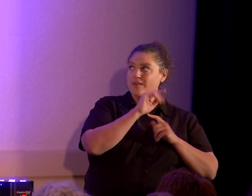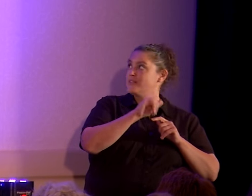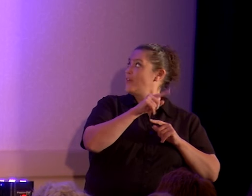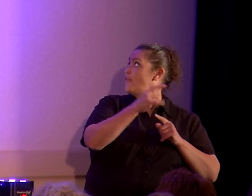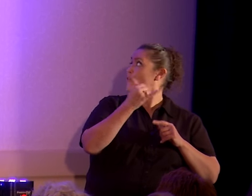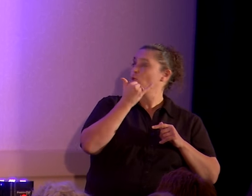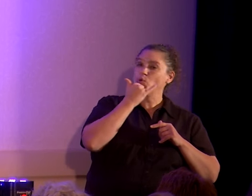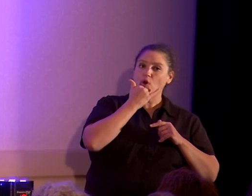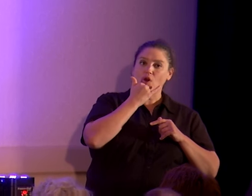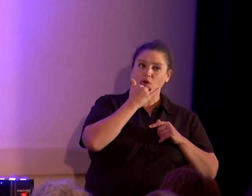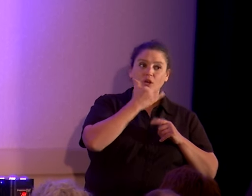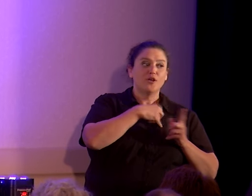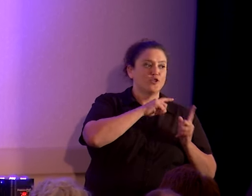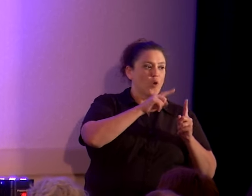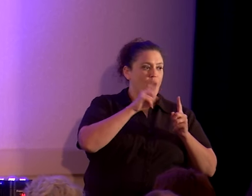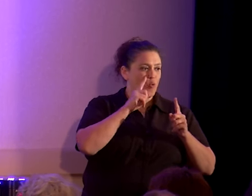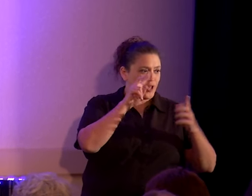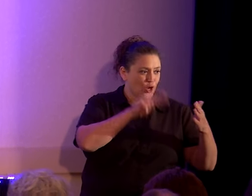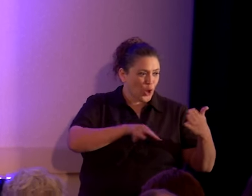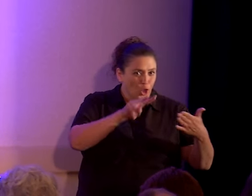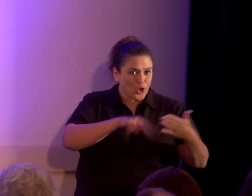It backfired spectacularly.